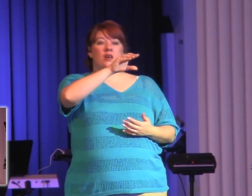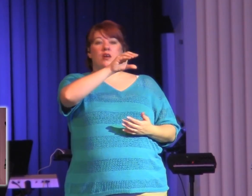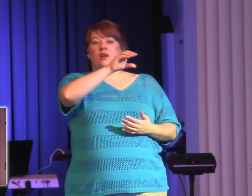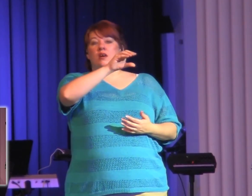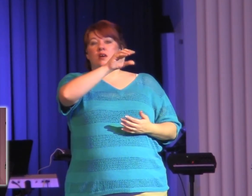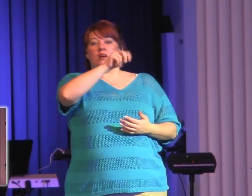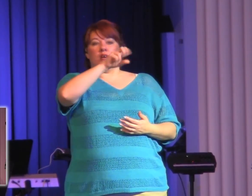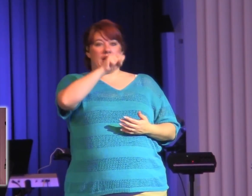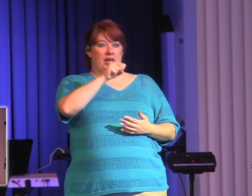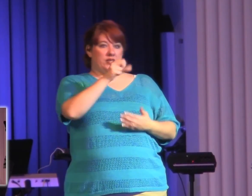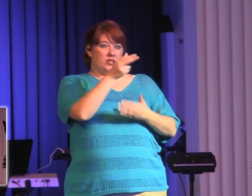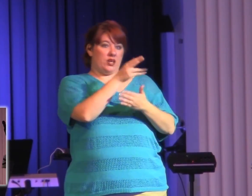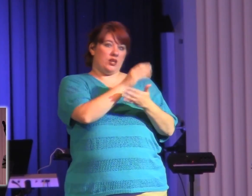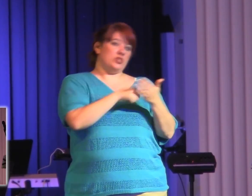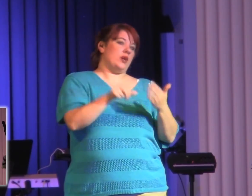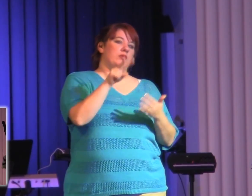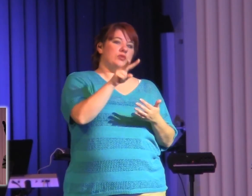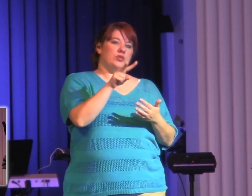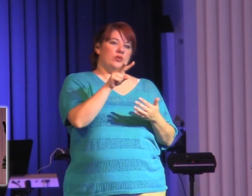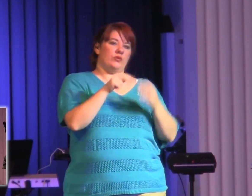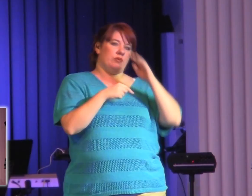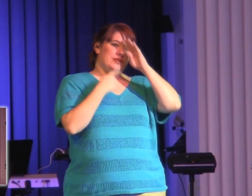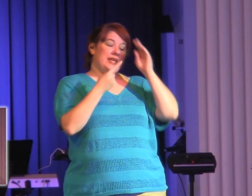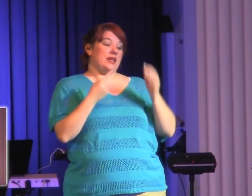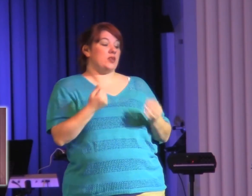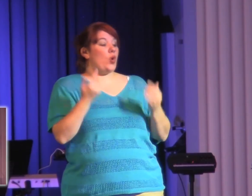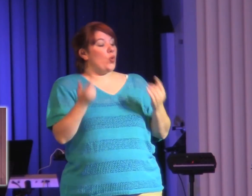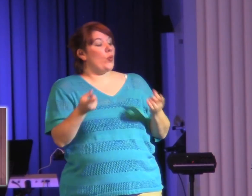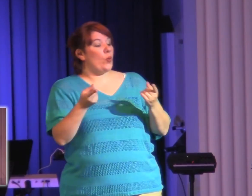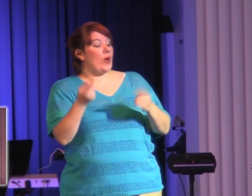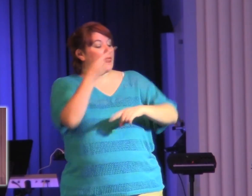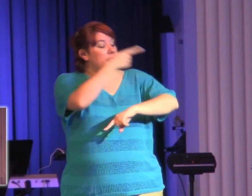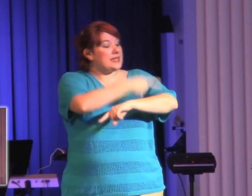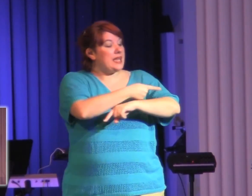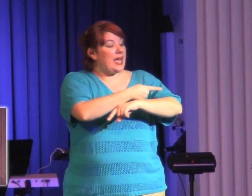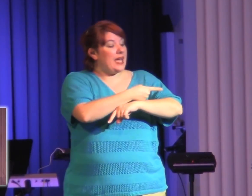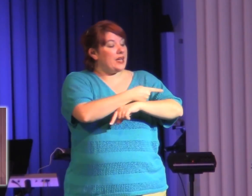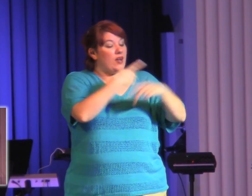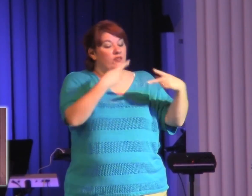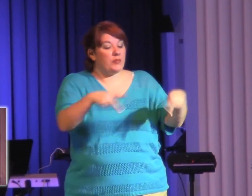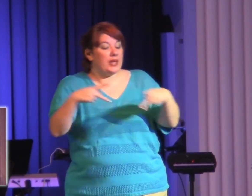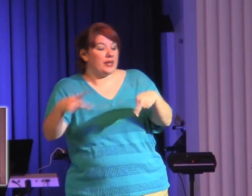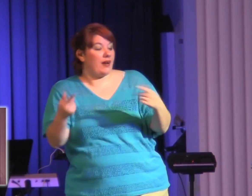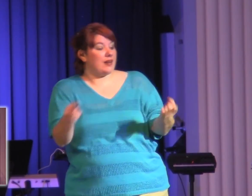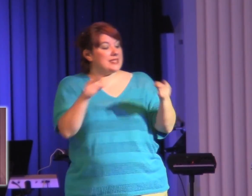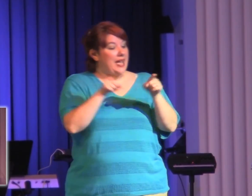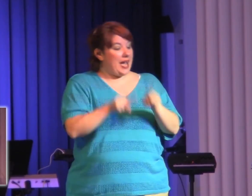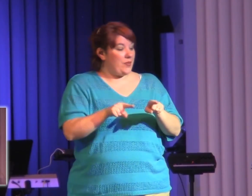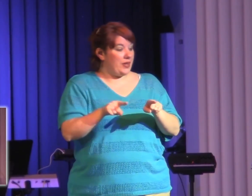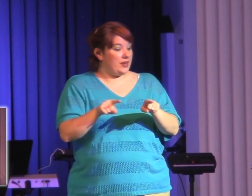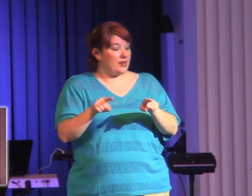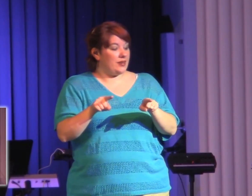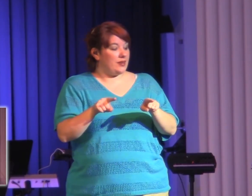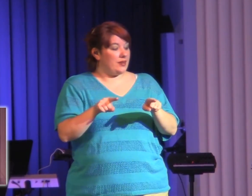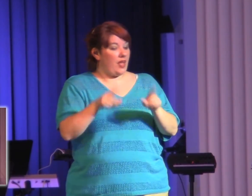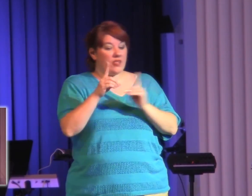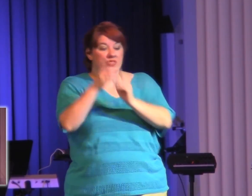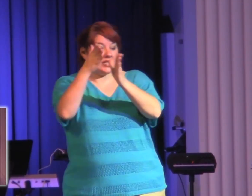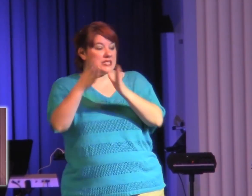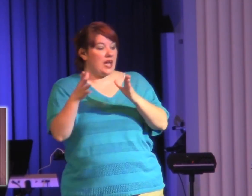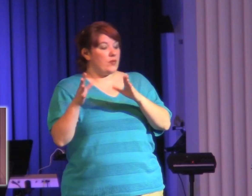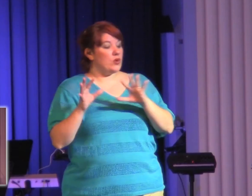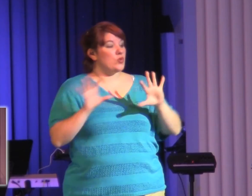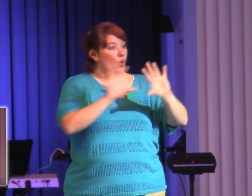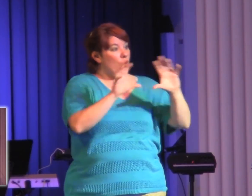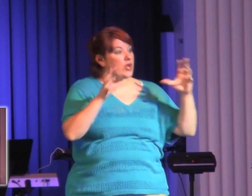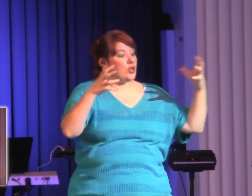they were together in one place. Suddenly a sound like the blowing of a violent wind came from heaven and filled the whole house where they were